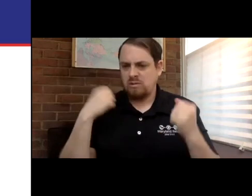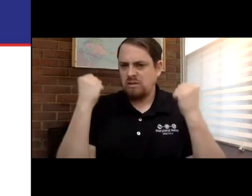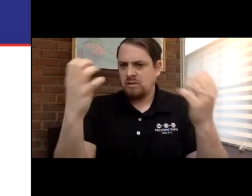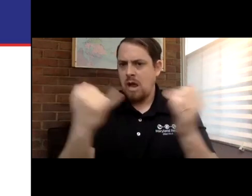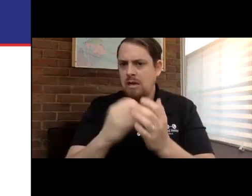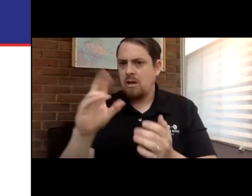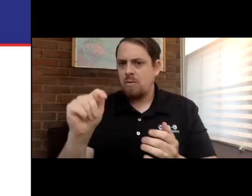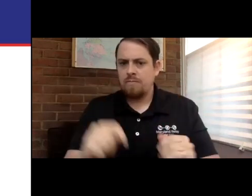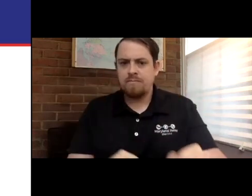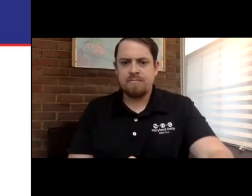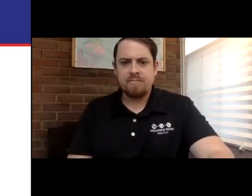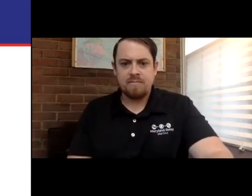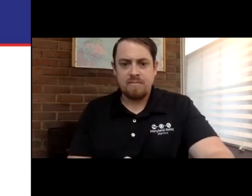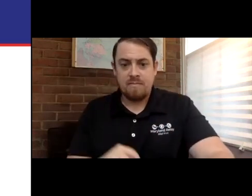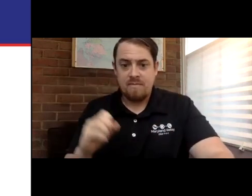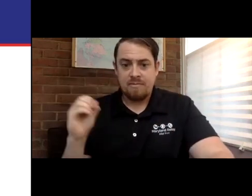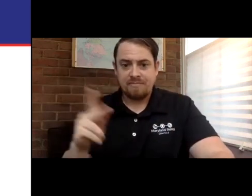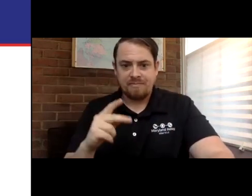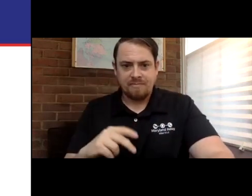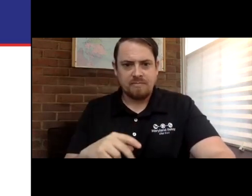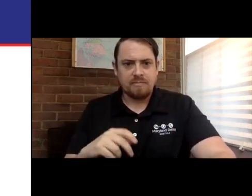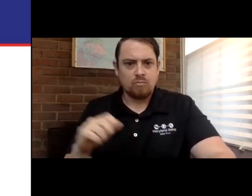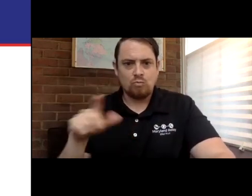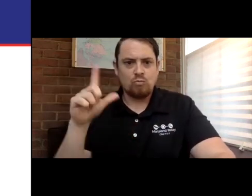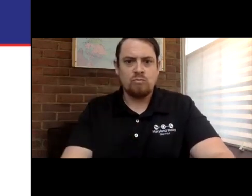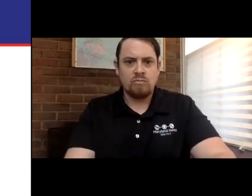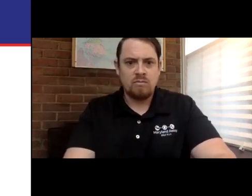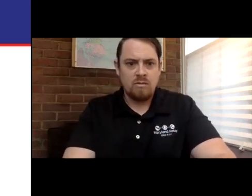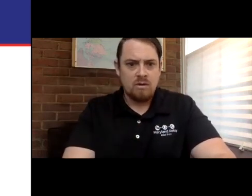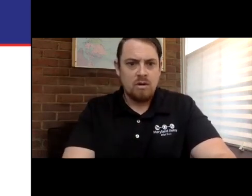put them in the chat box. I will repeat the question for the benefit of the audience.